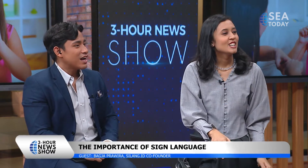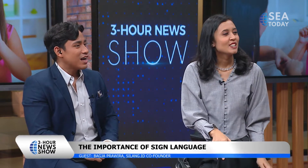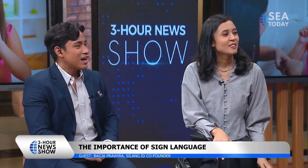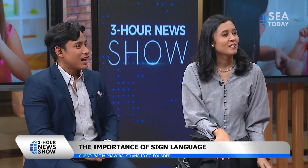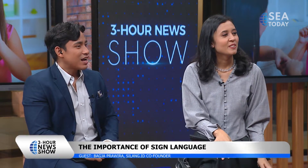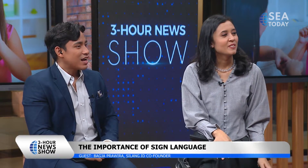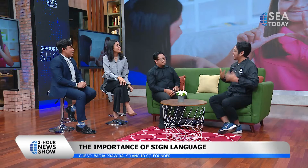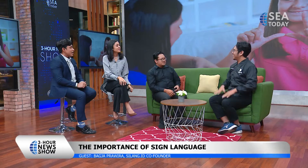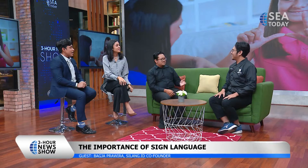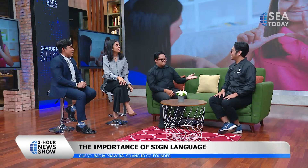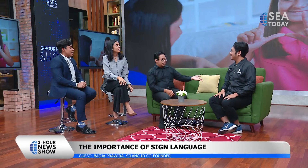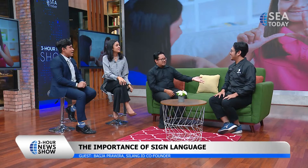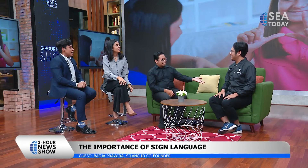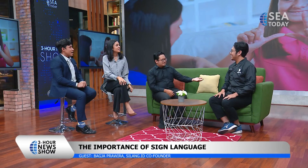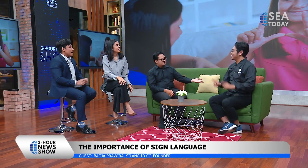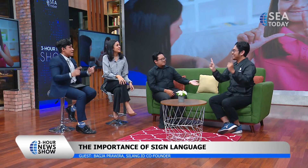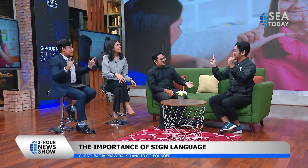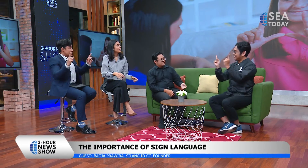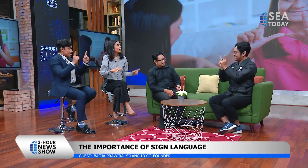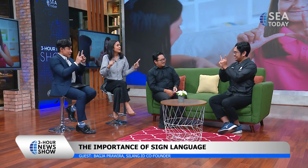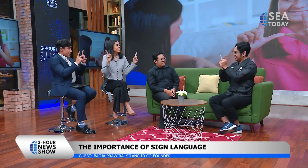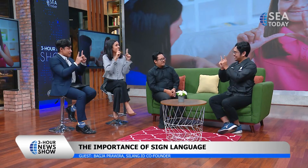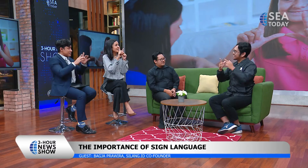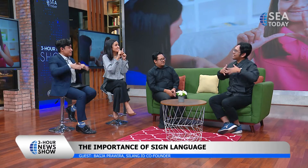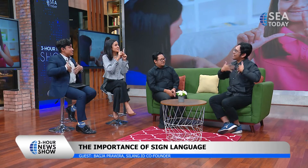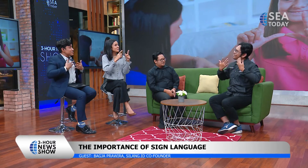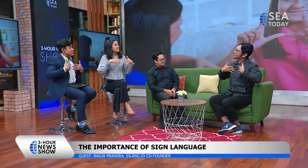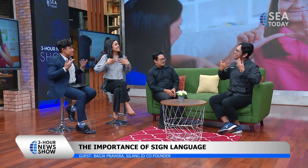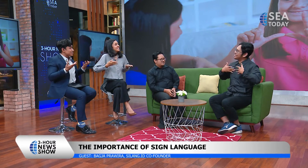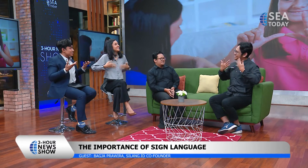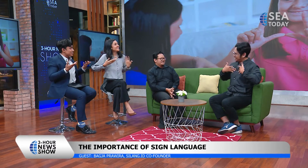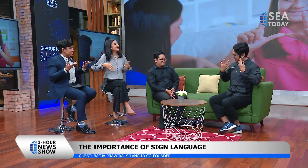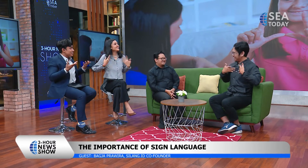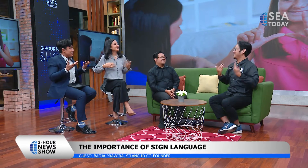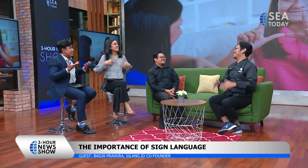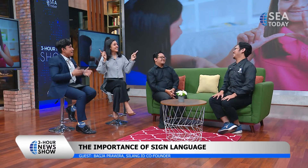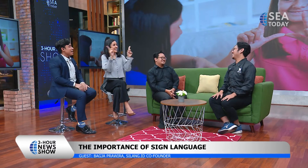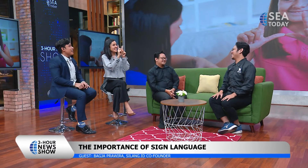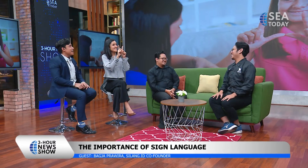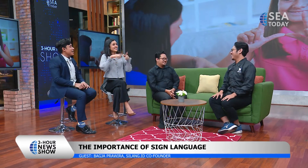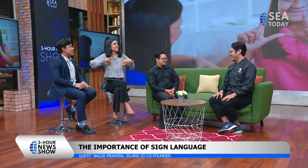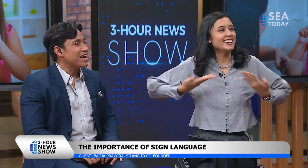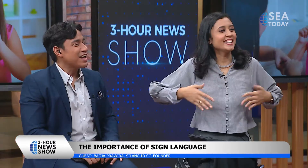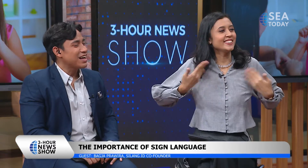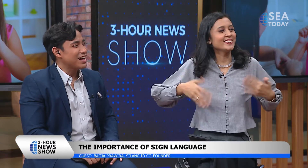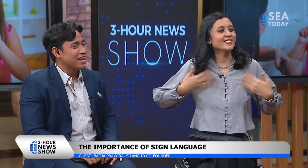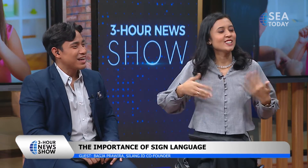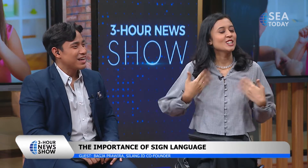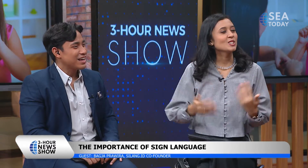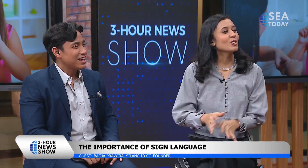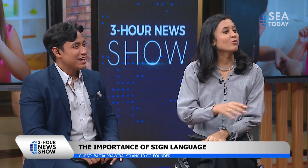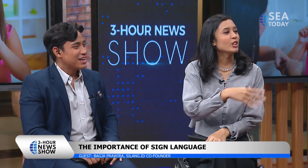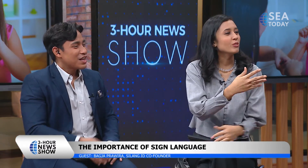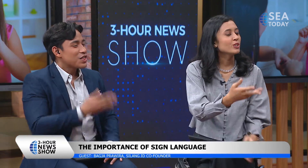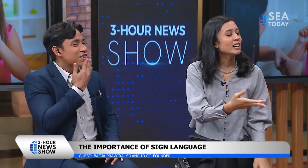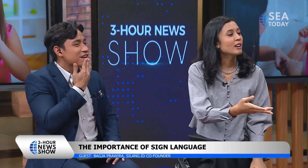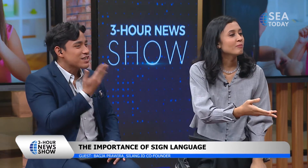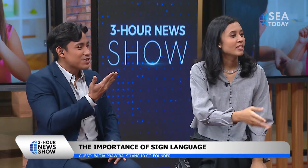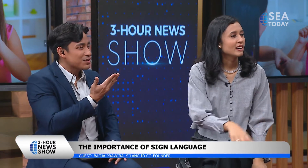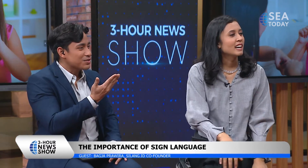nice to meet you what's this nice nice to meet you nice to meet you so if we if uh yeah